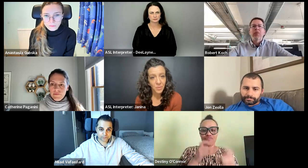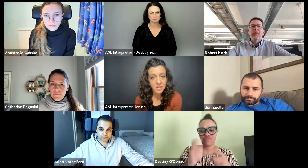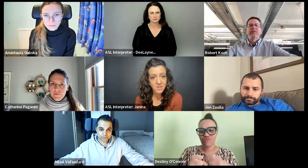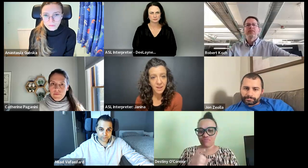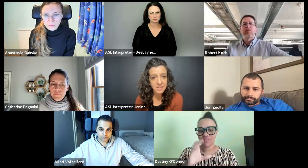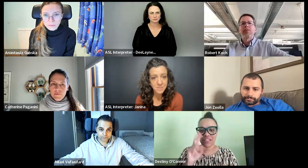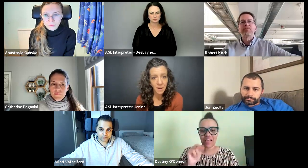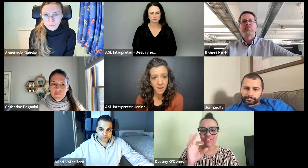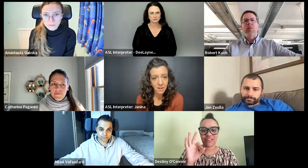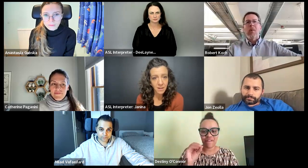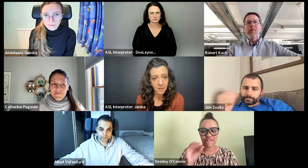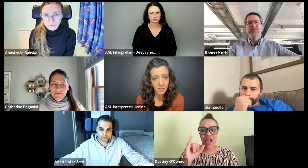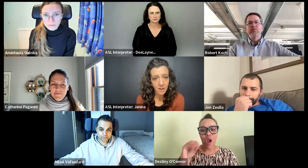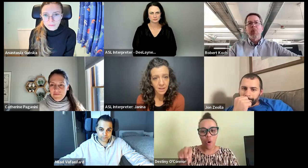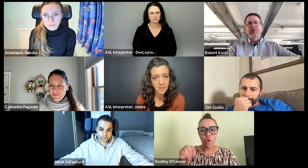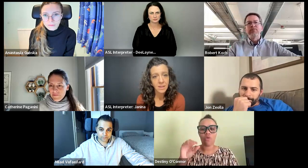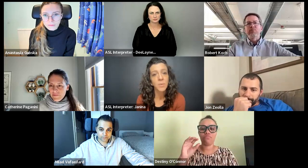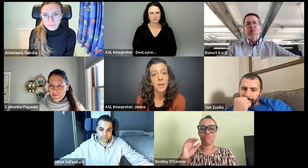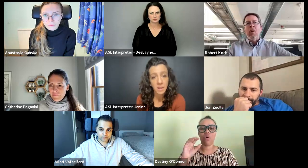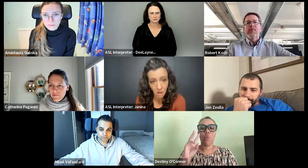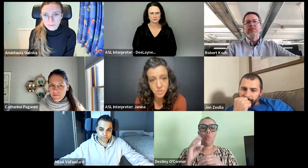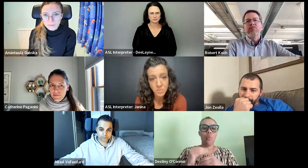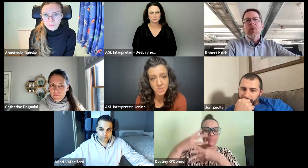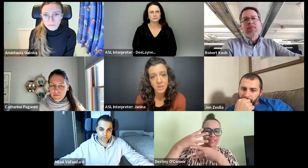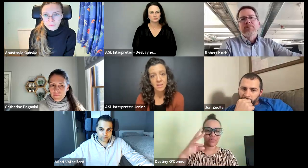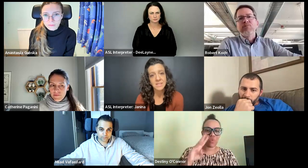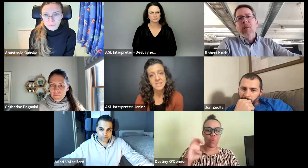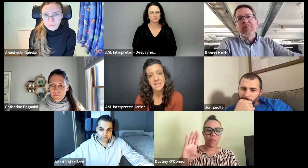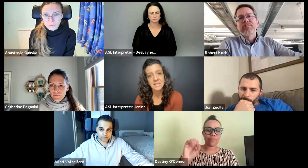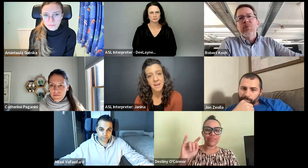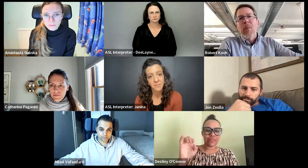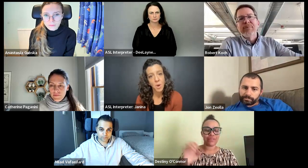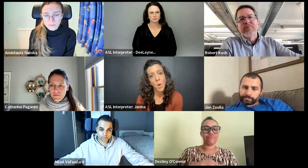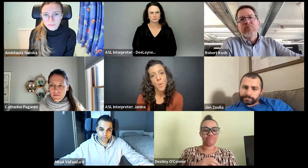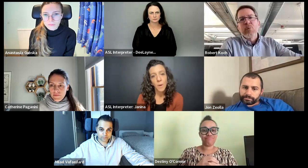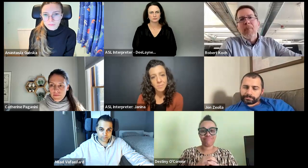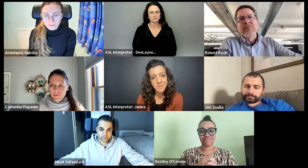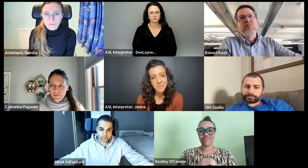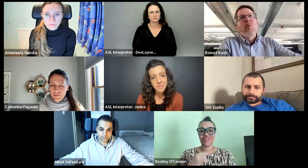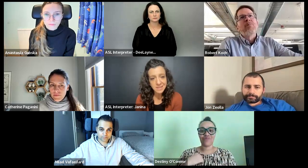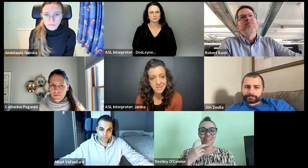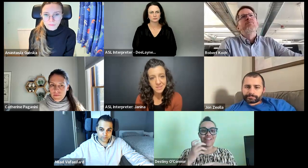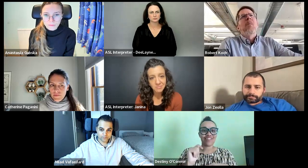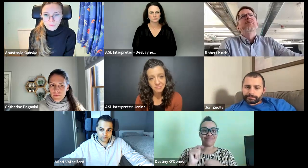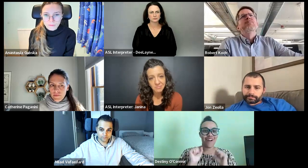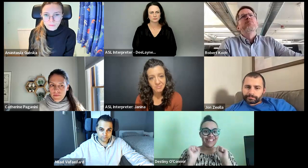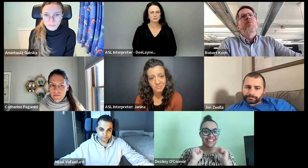We also got a spot on, we got a contribution on the CNCF website.